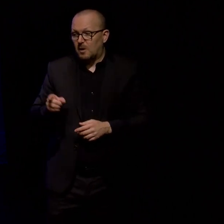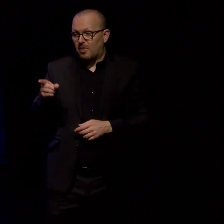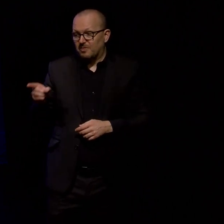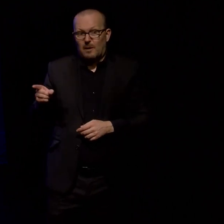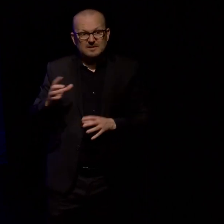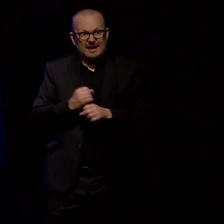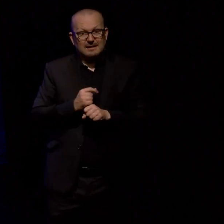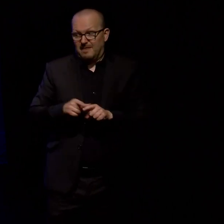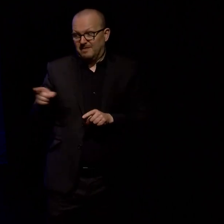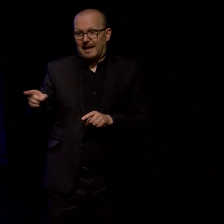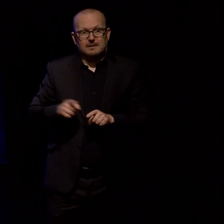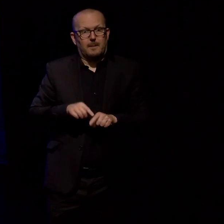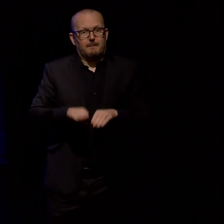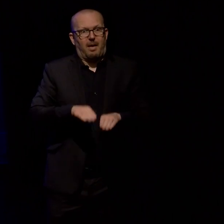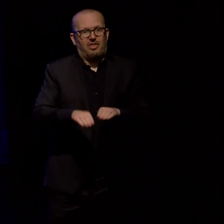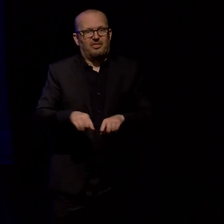to get there.